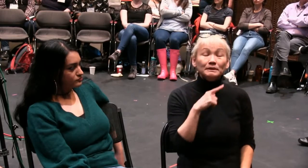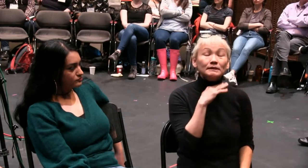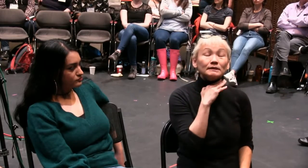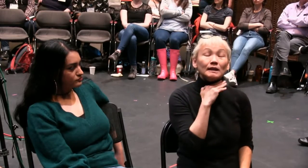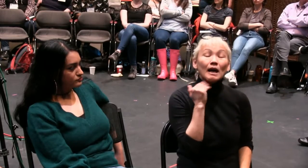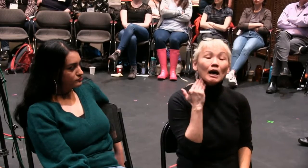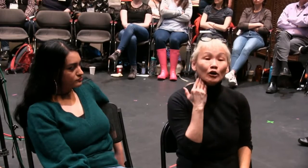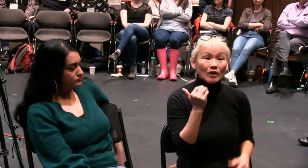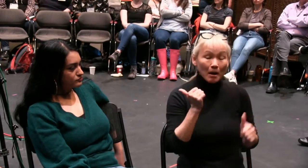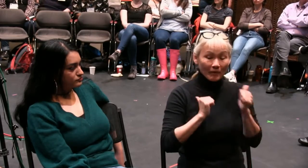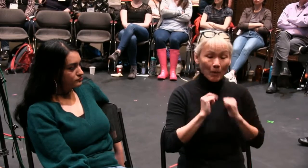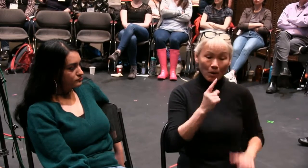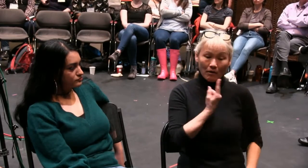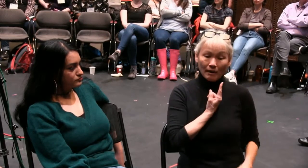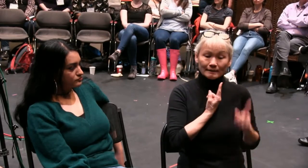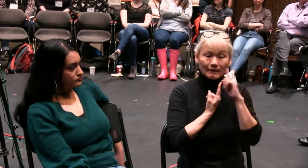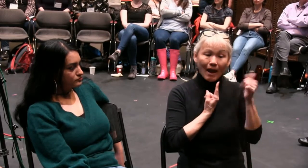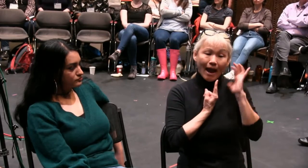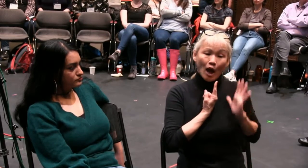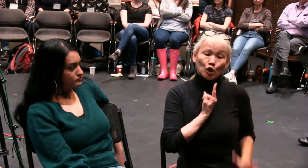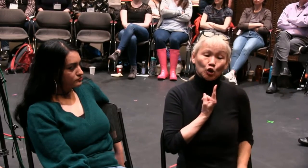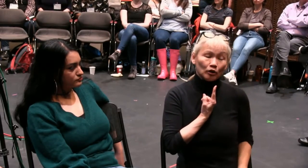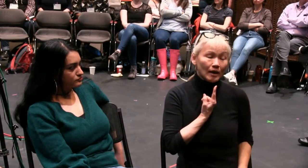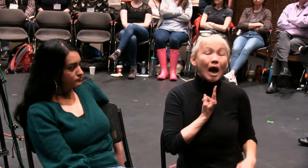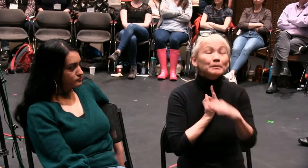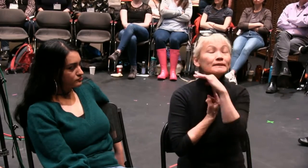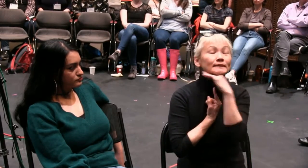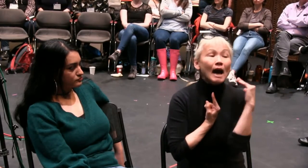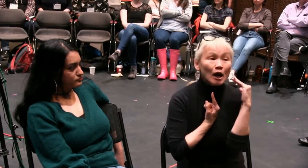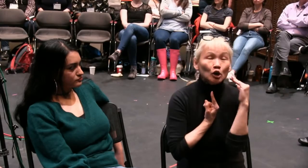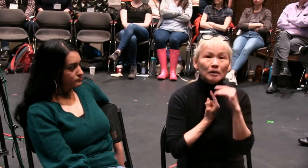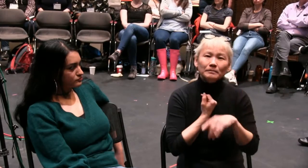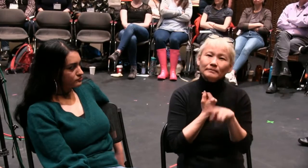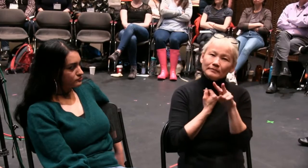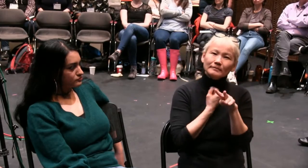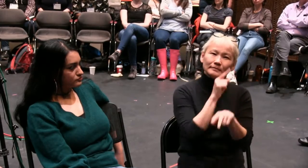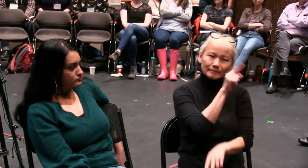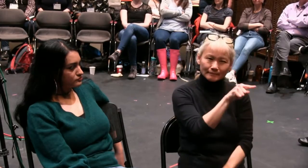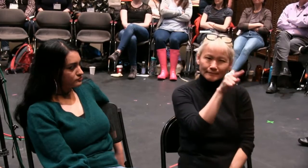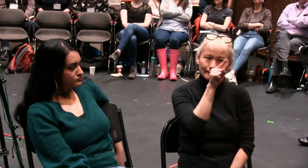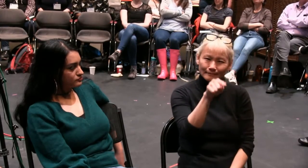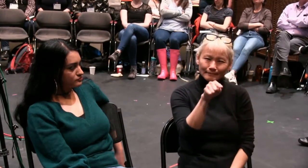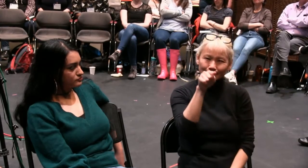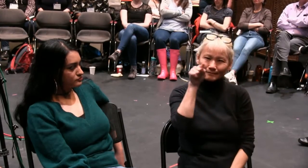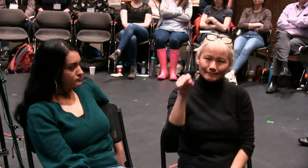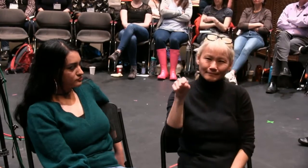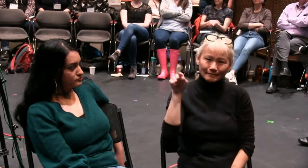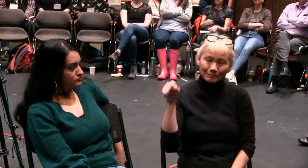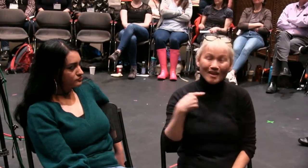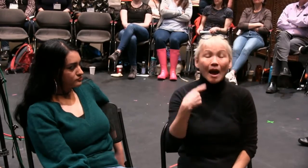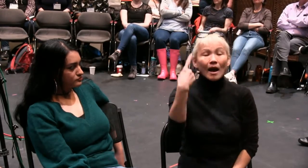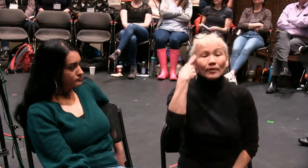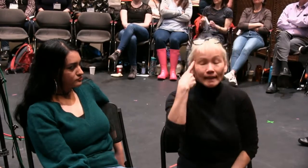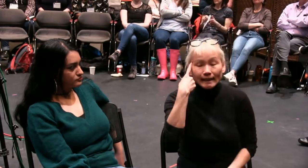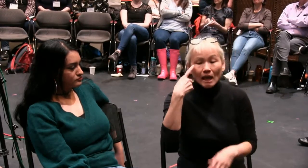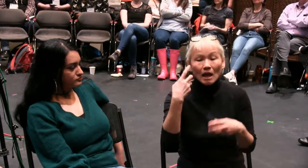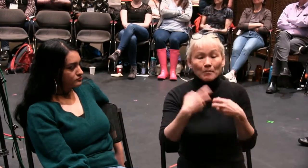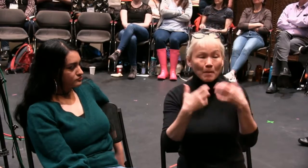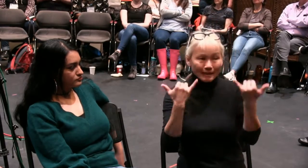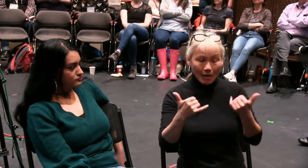And it added an additional layer of complexity. So I was no longer concerned about that layer of complexity. I